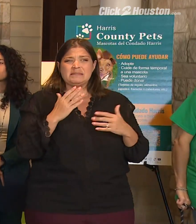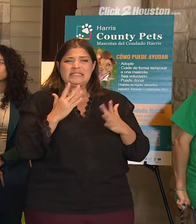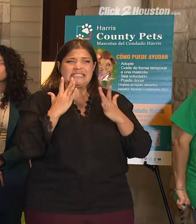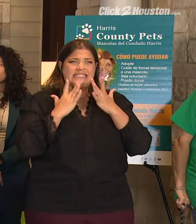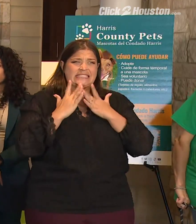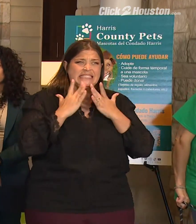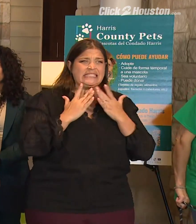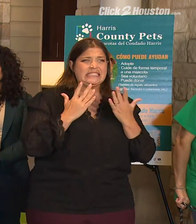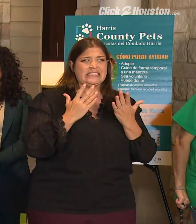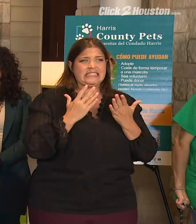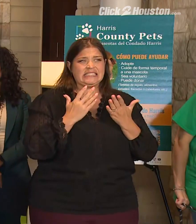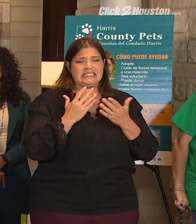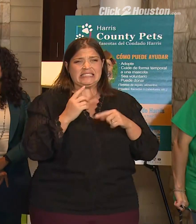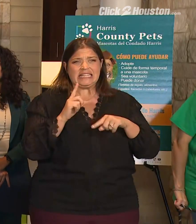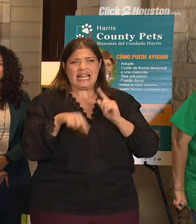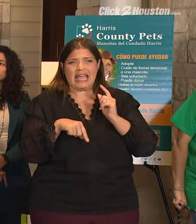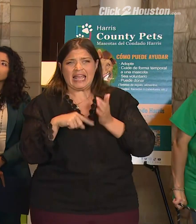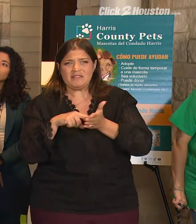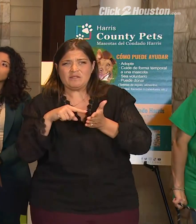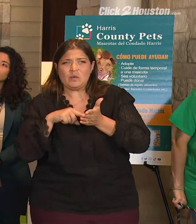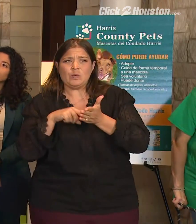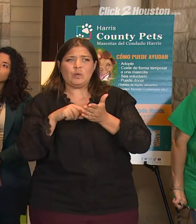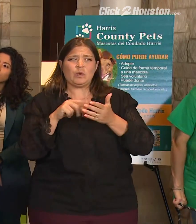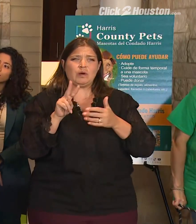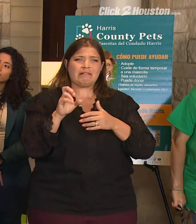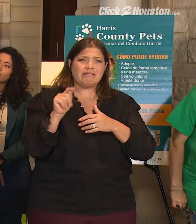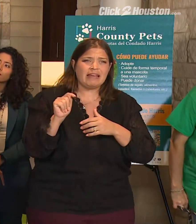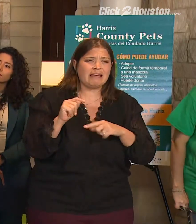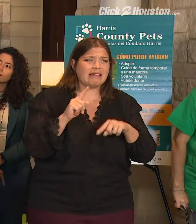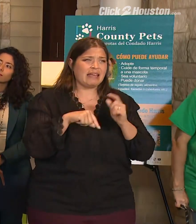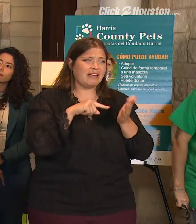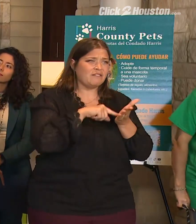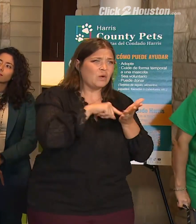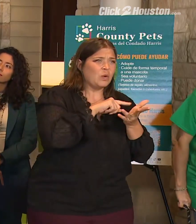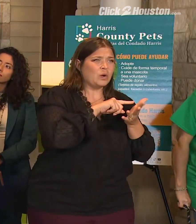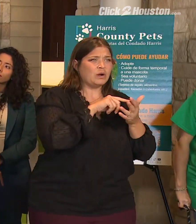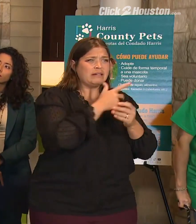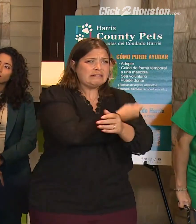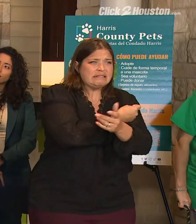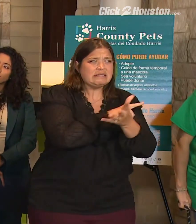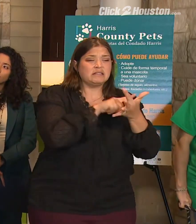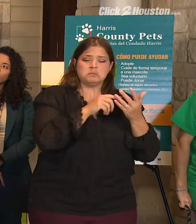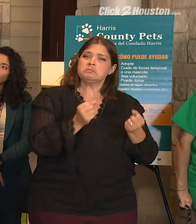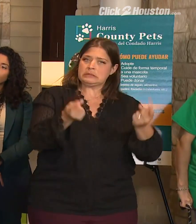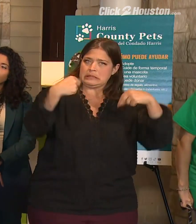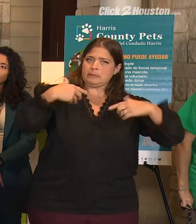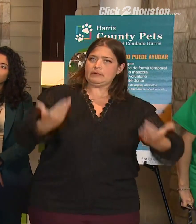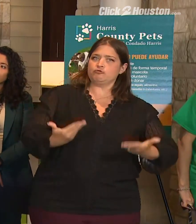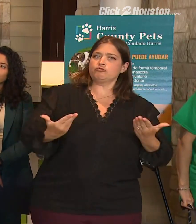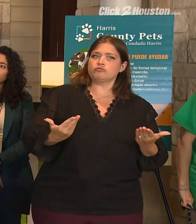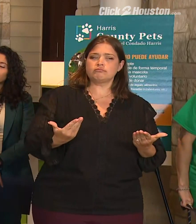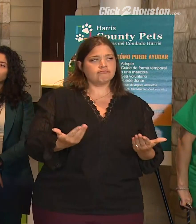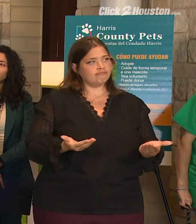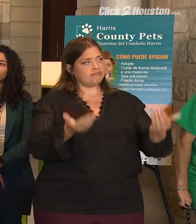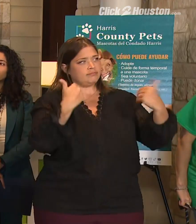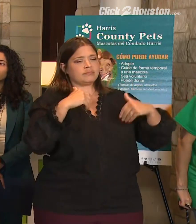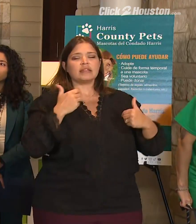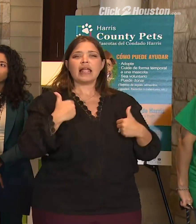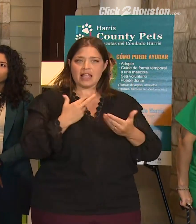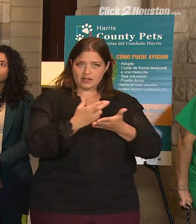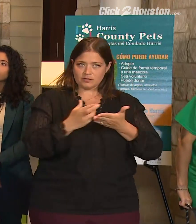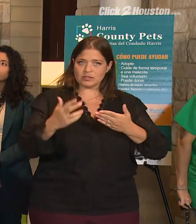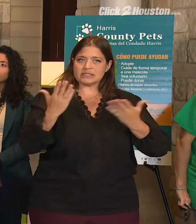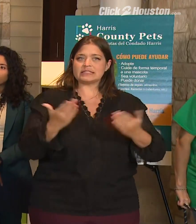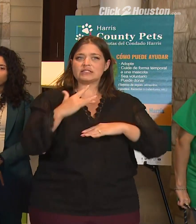to get to the vet as you need to, you can come here, and the resources are available